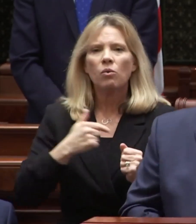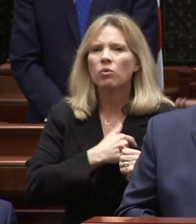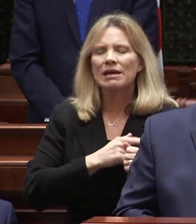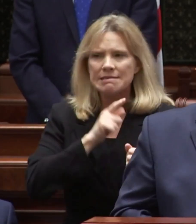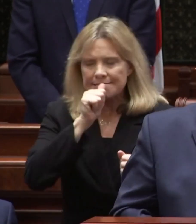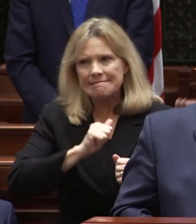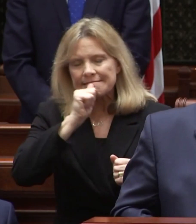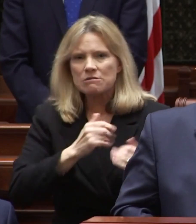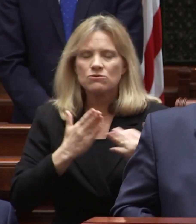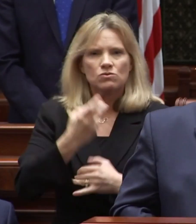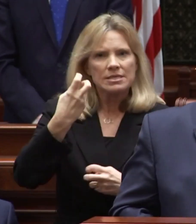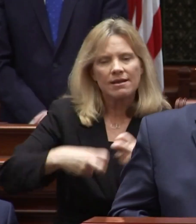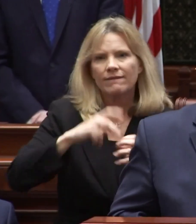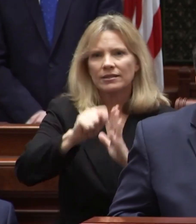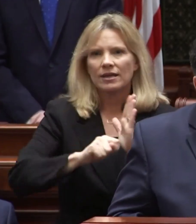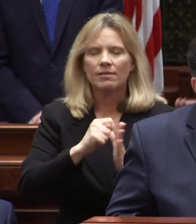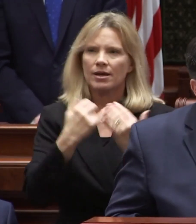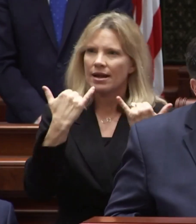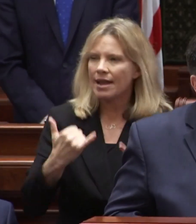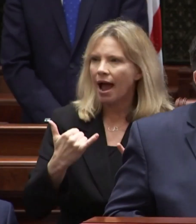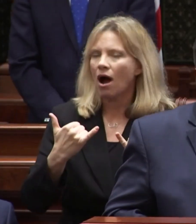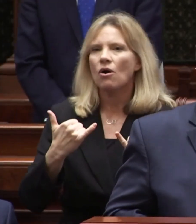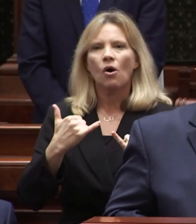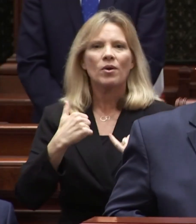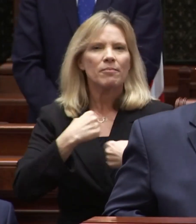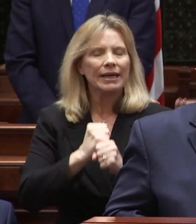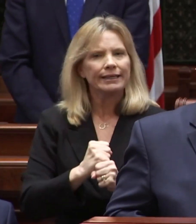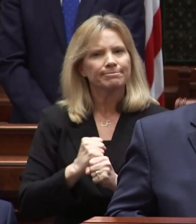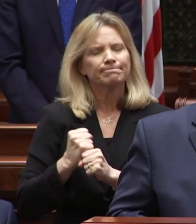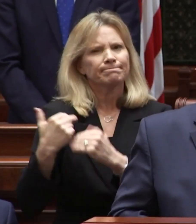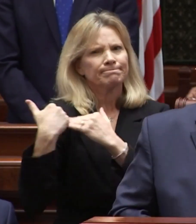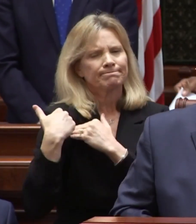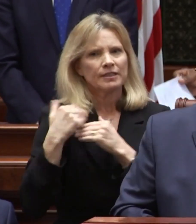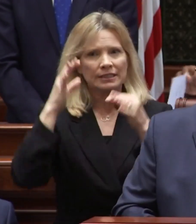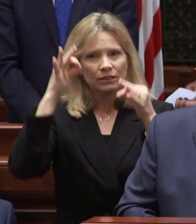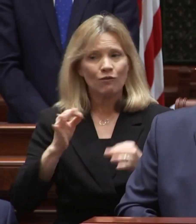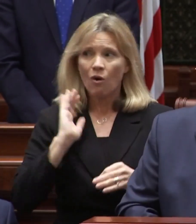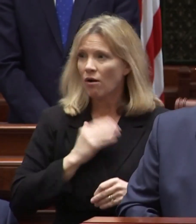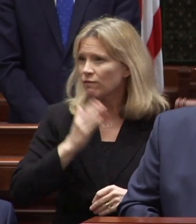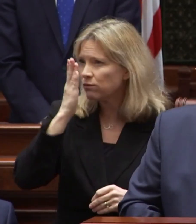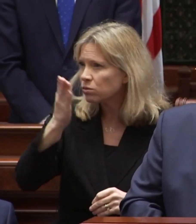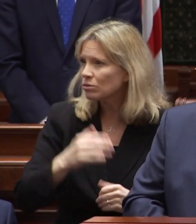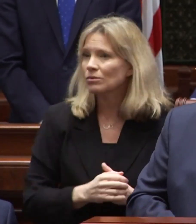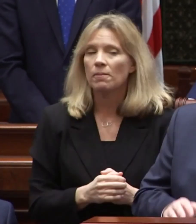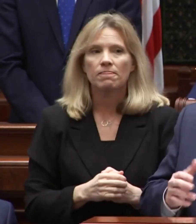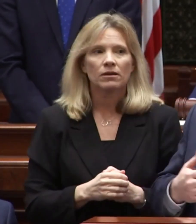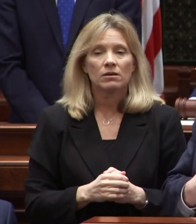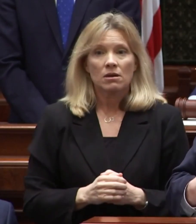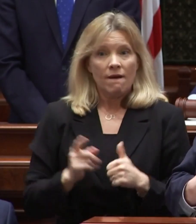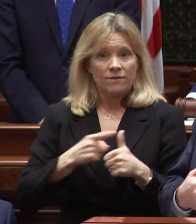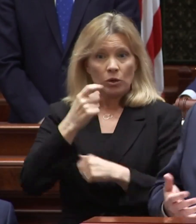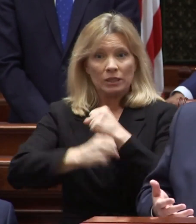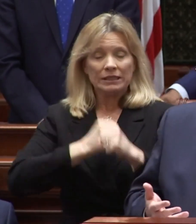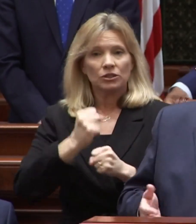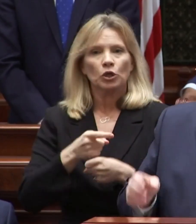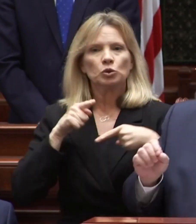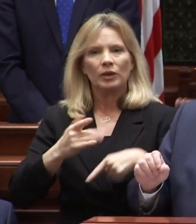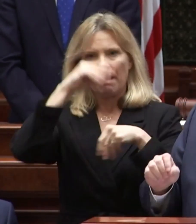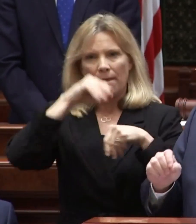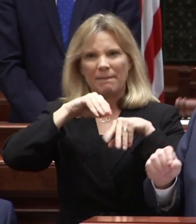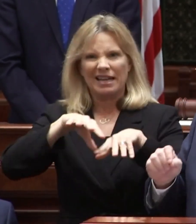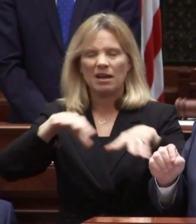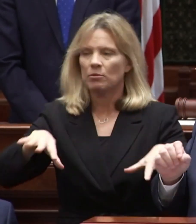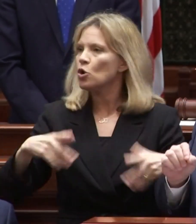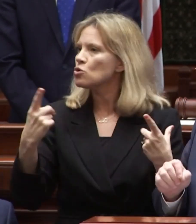slogged through the tough times and are making the responsible decisions for our future in the first year of the pandemic